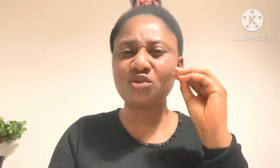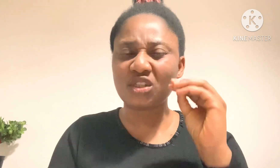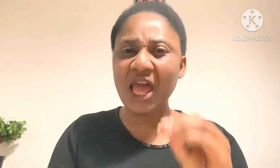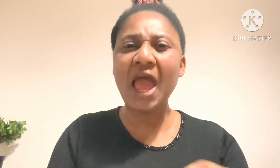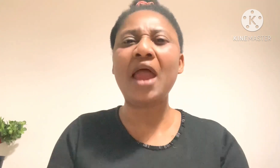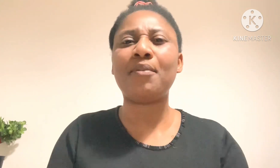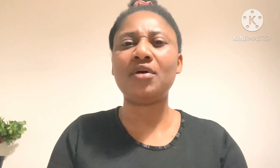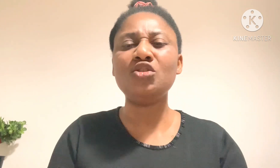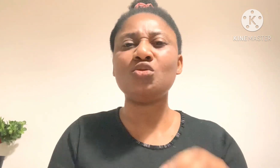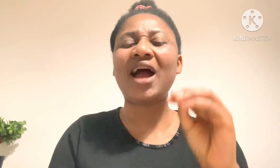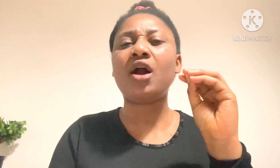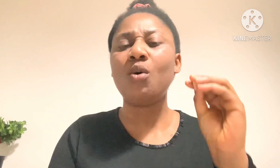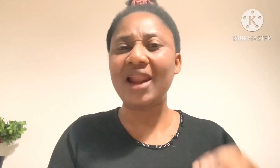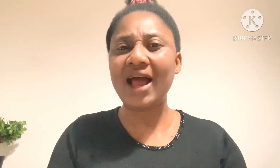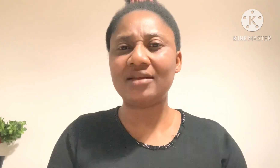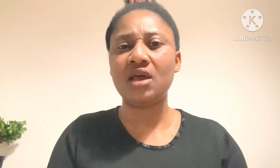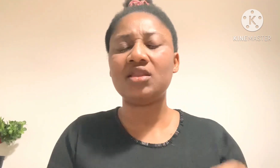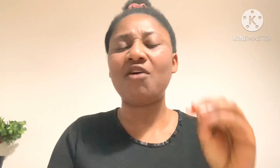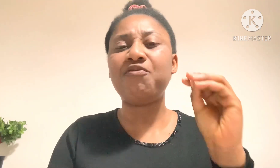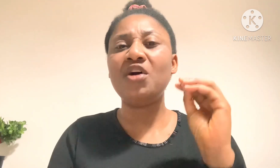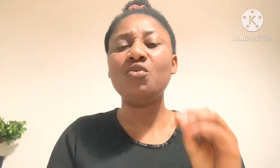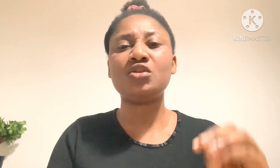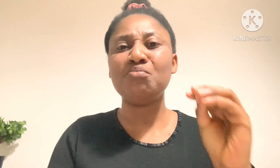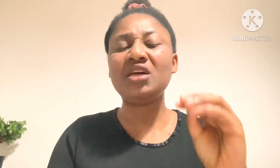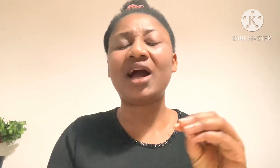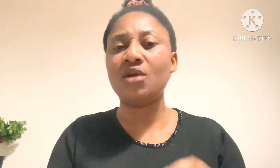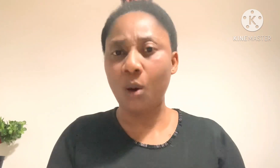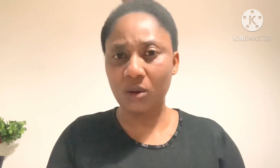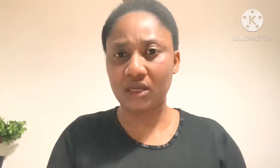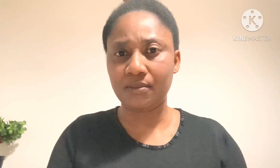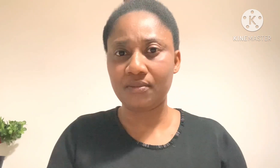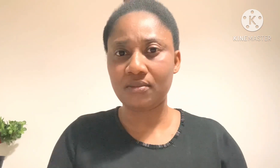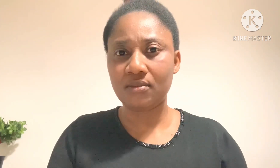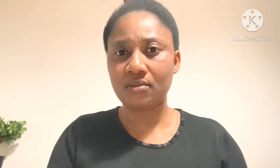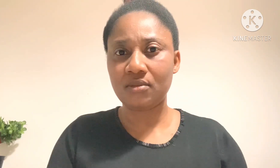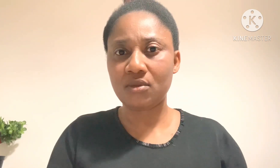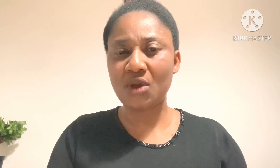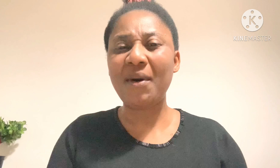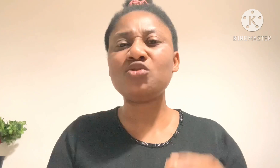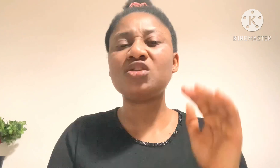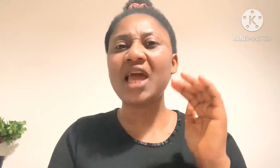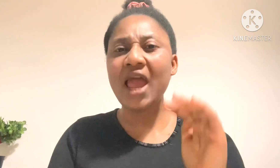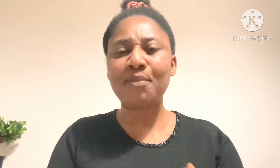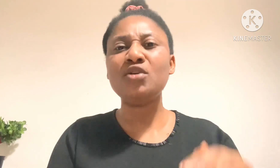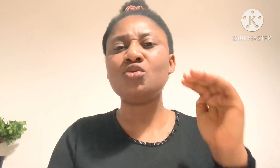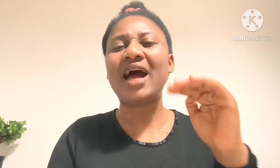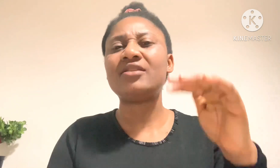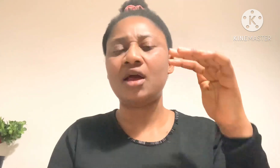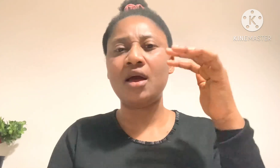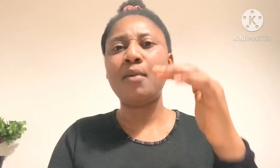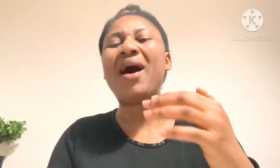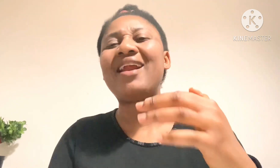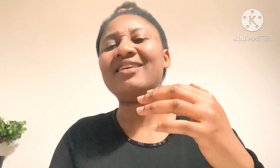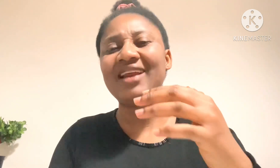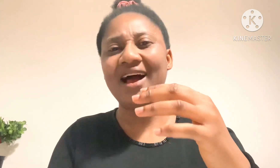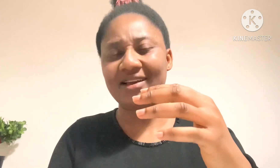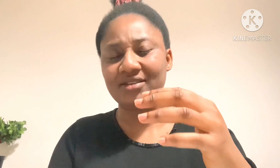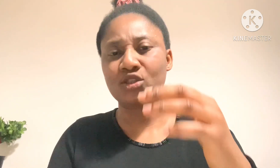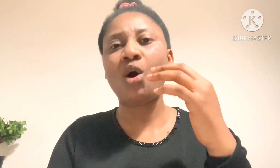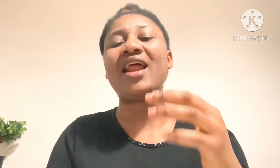to step. Into that good land. That flowing with meek and honey. You are about to step. Into that paradise. God